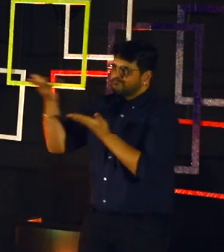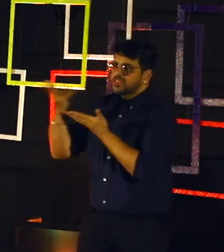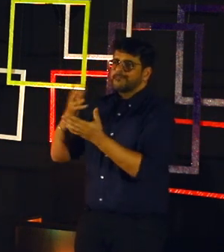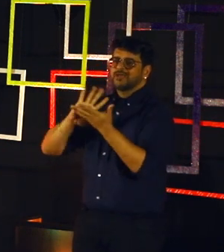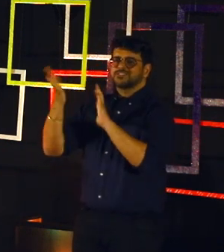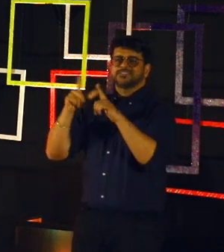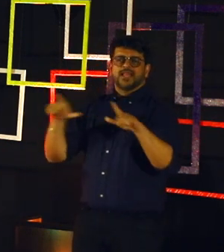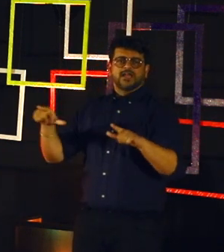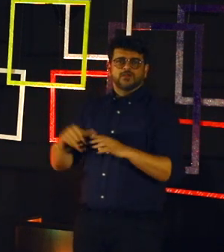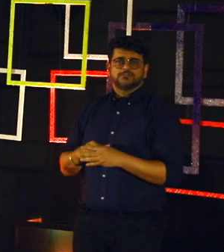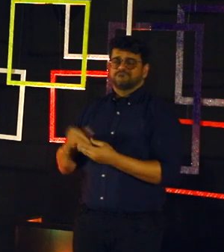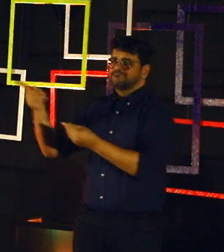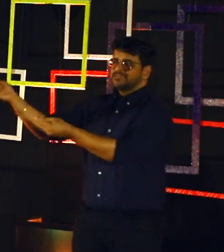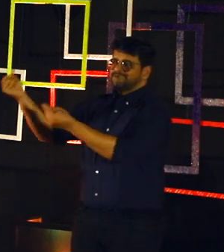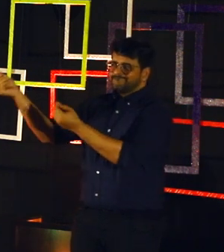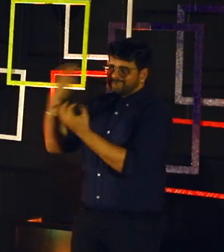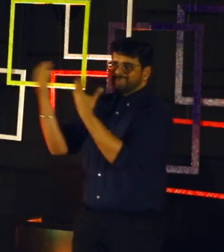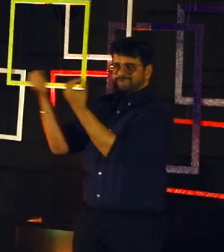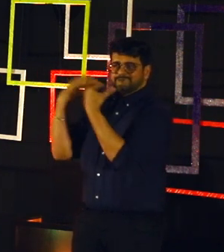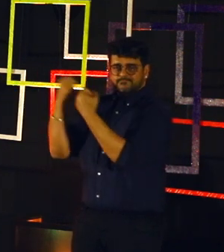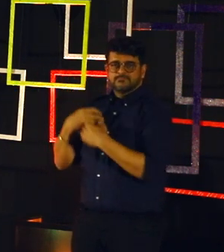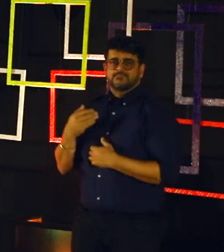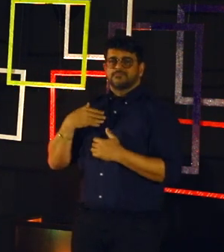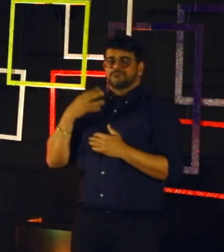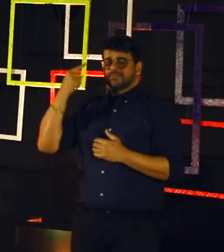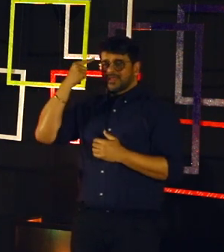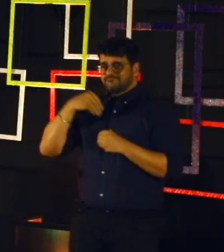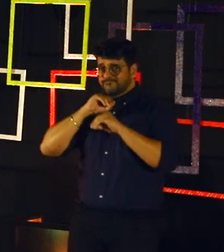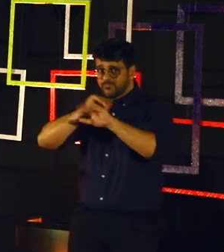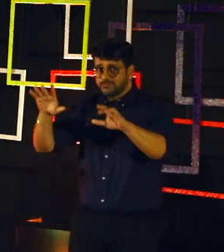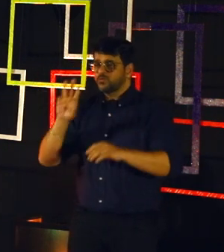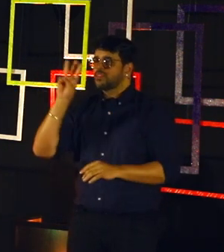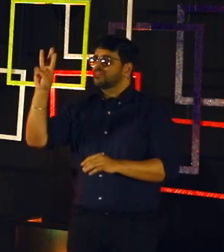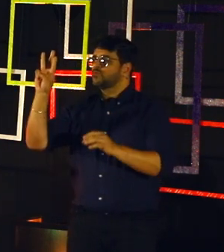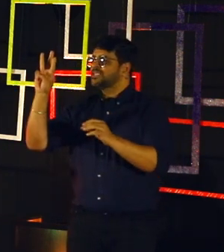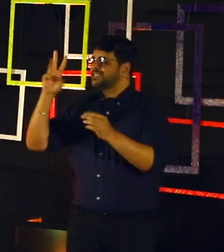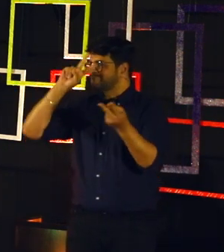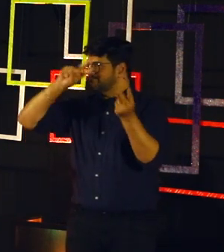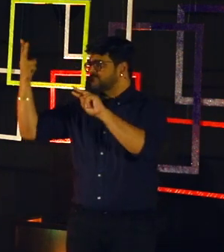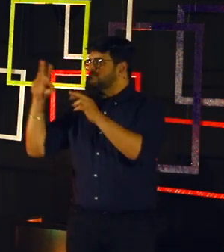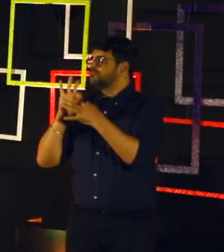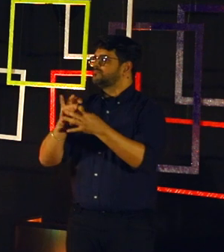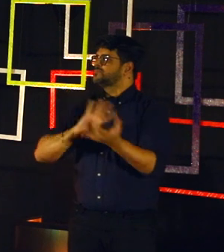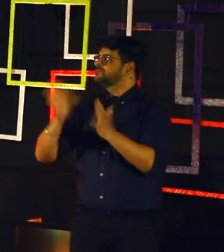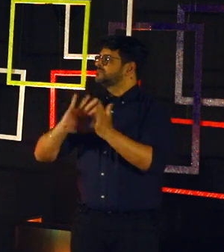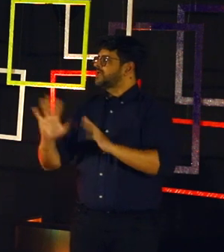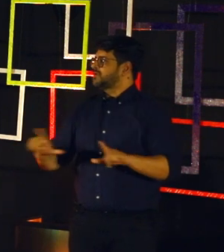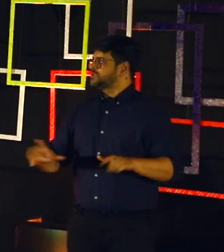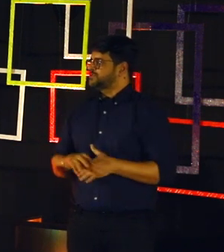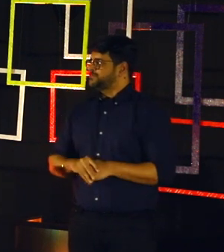various fields. have been chatting with various people about Indian sign language and I've heard their opinions and I want to tell you three misconceptions which I have found out